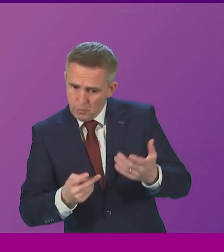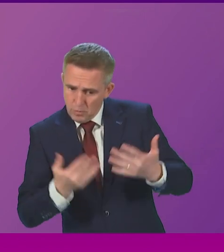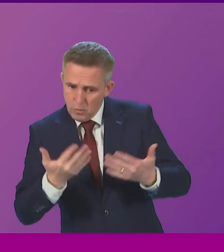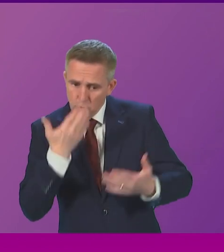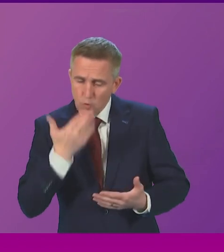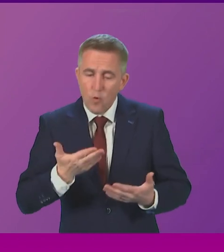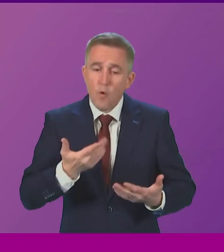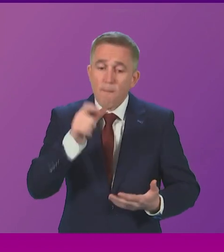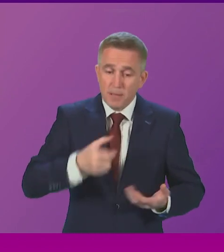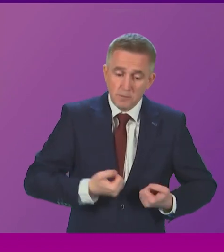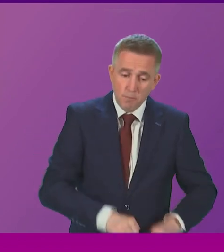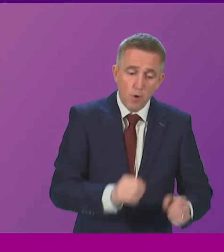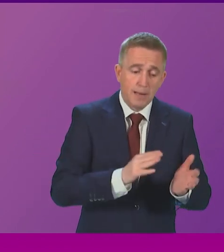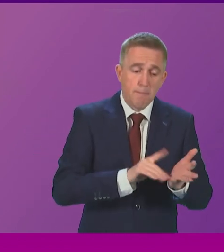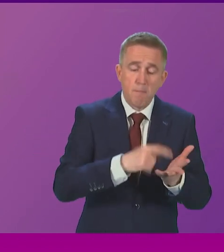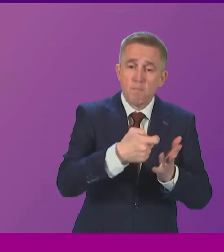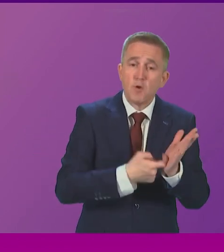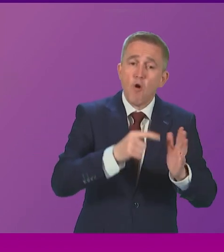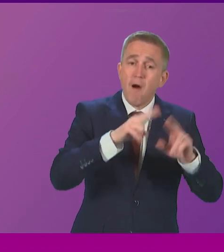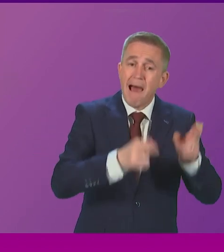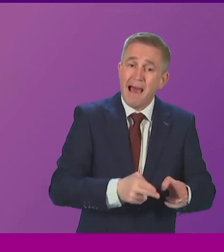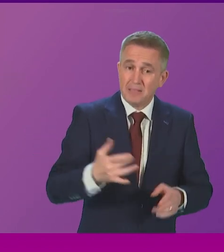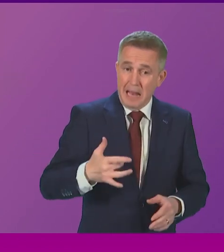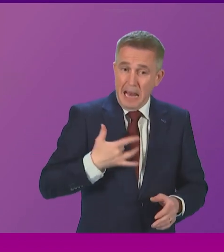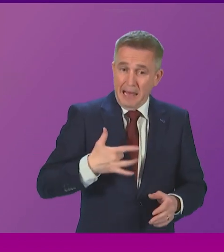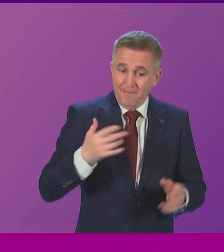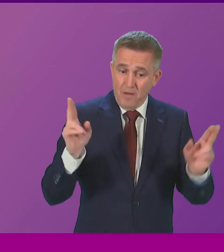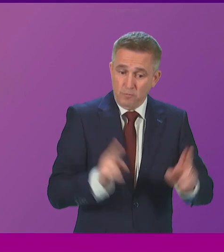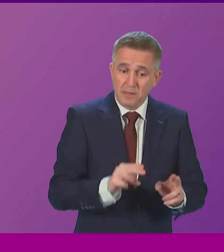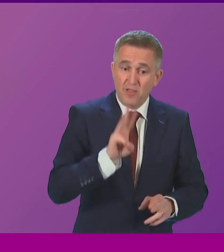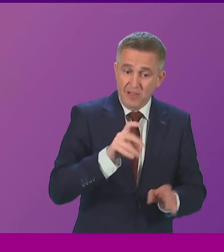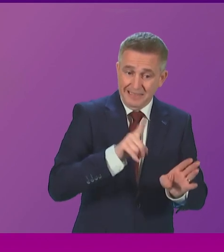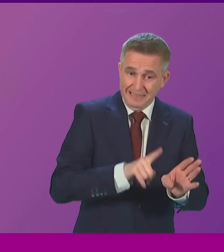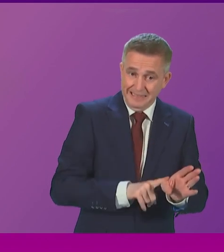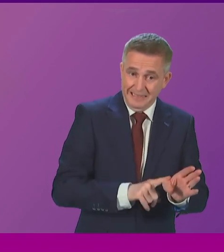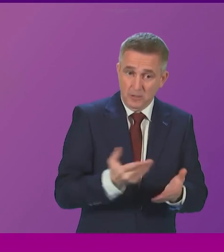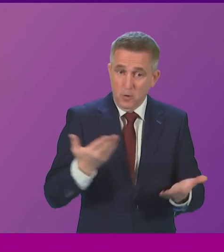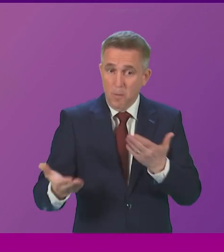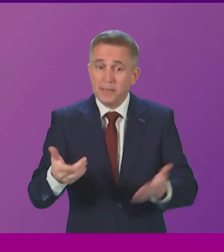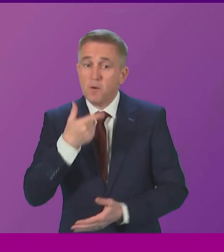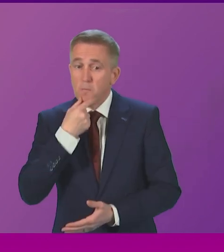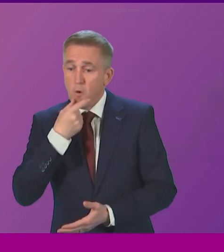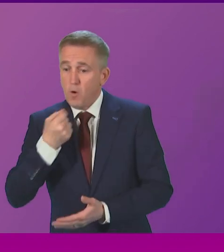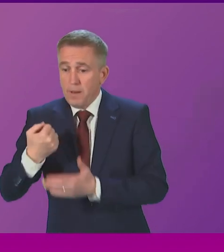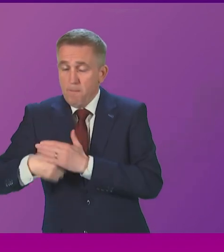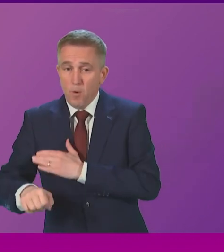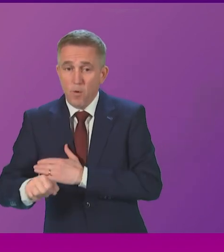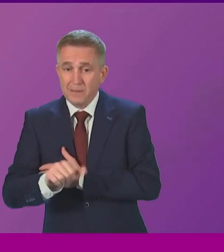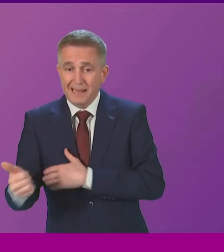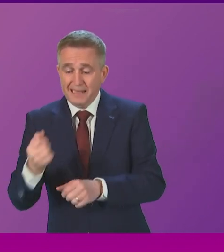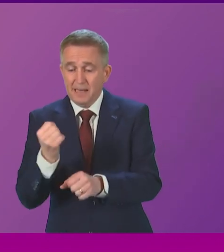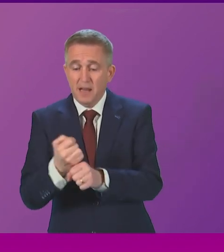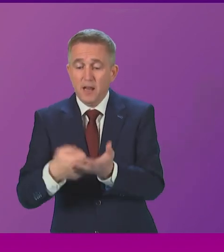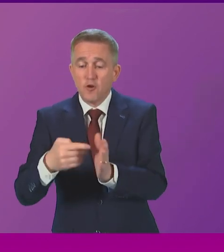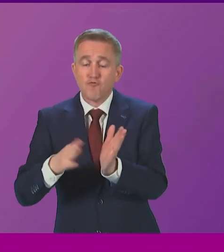in Muir House had a life expectancy of 13 years shorter than that of a boy born in neighbouring Crammond.